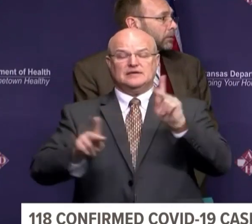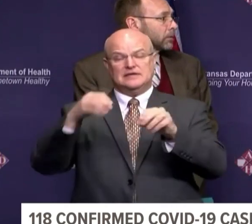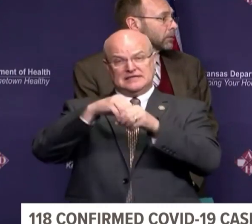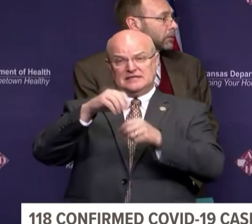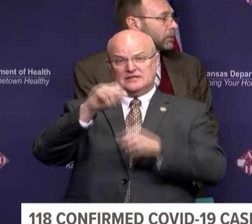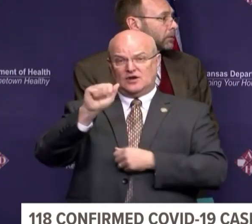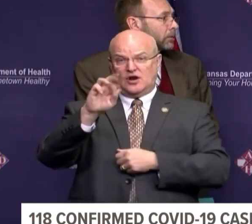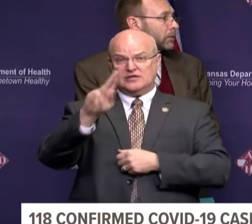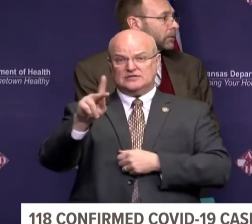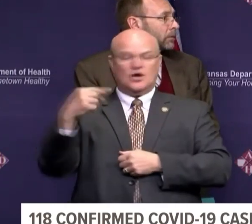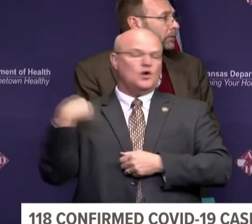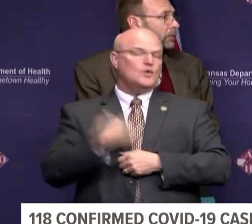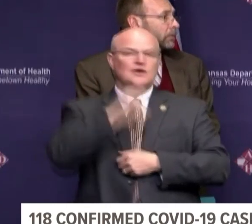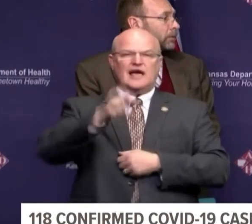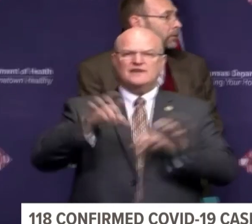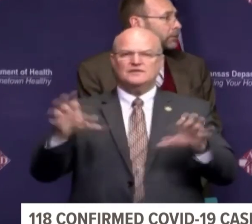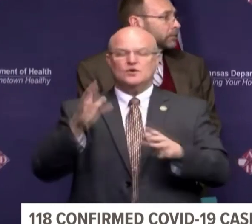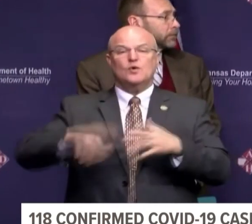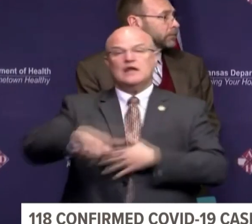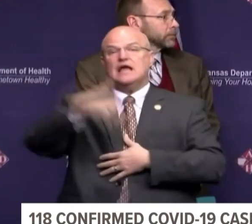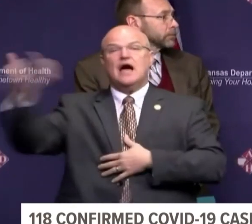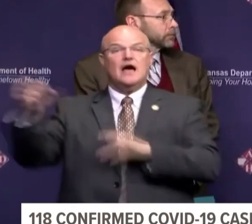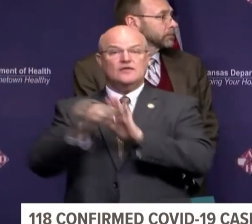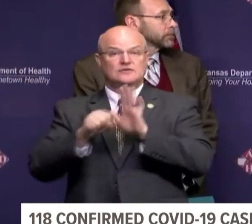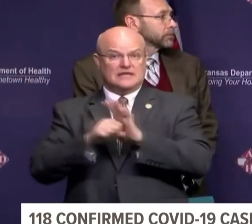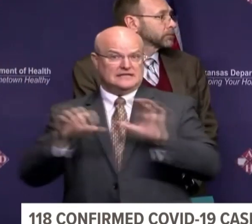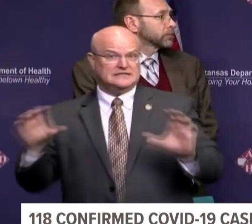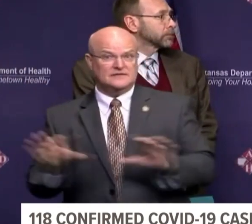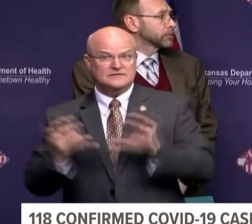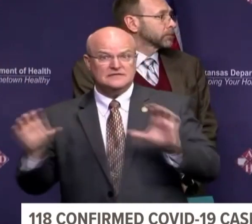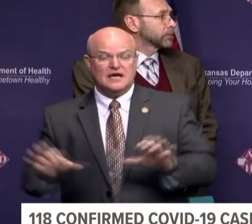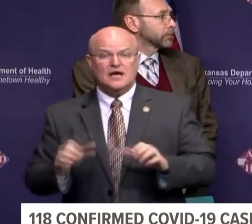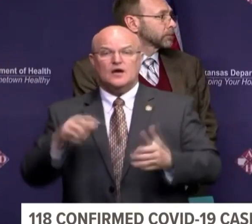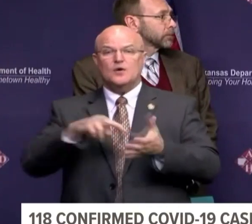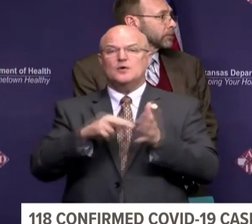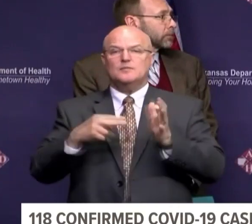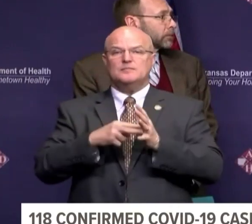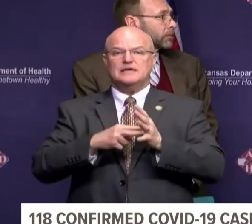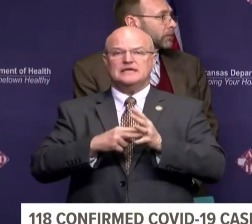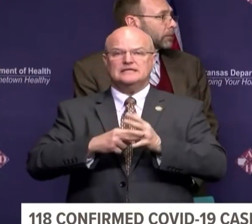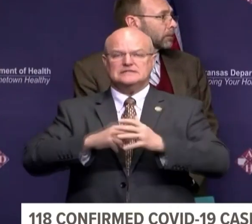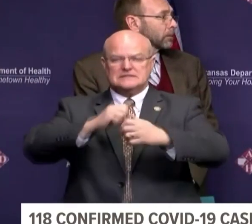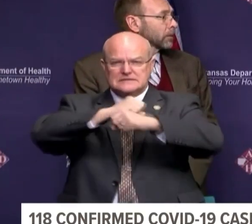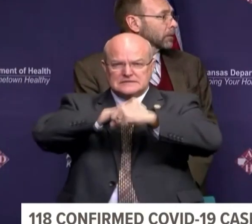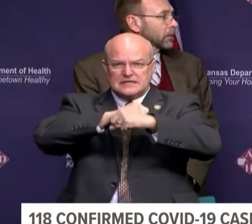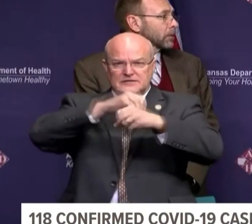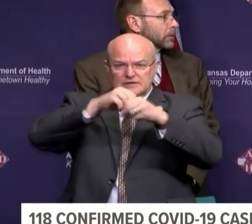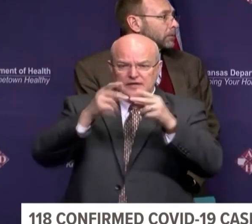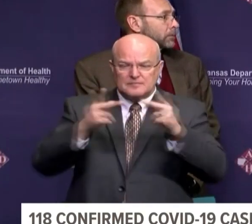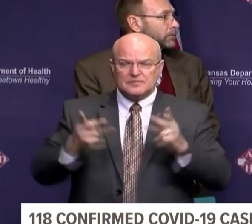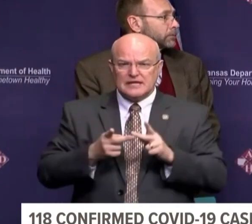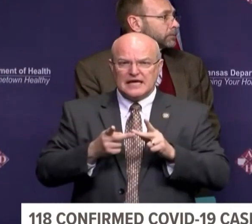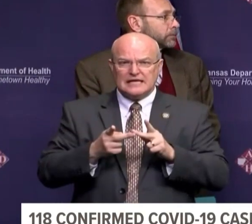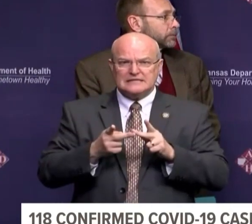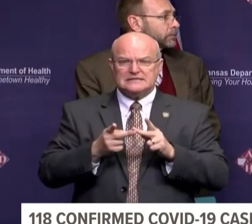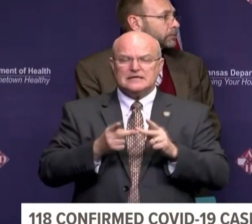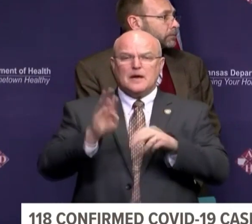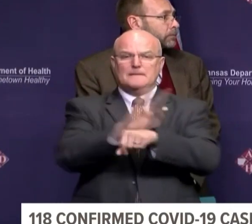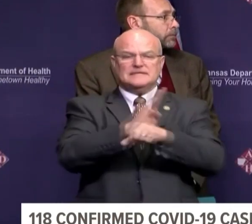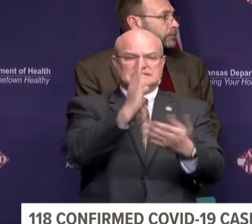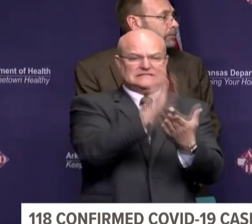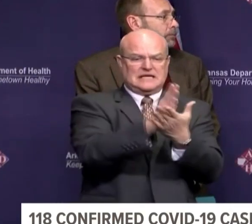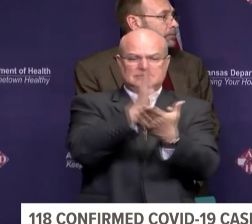then we don't have to do what other states have done, which is shelter in place, cease more business